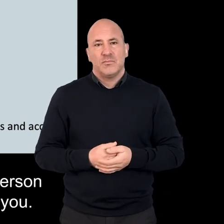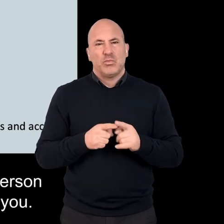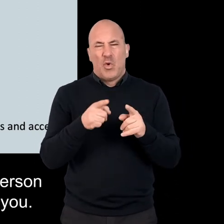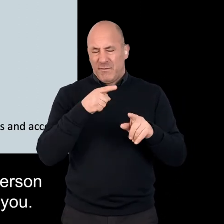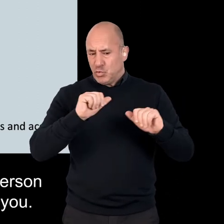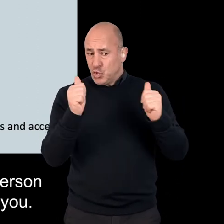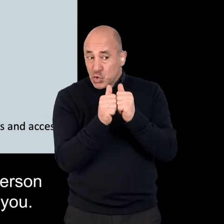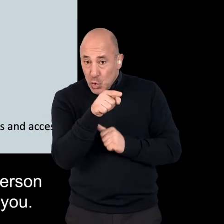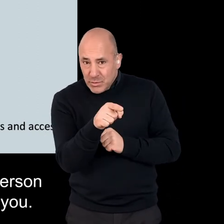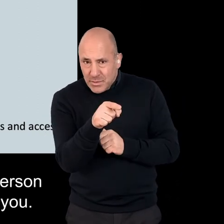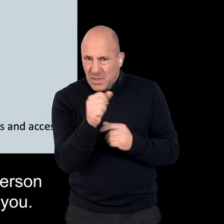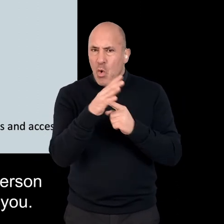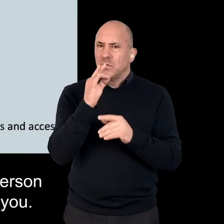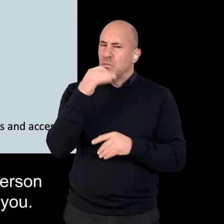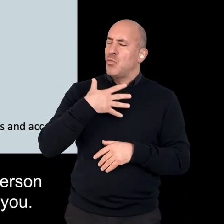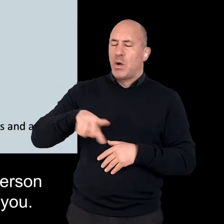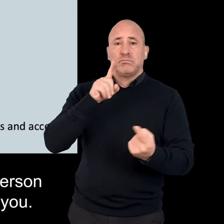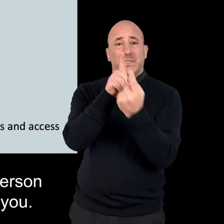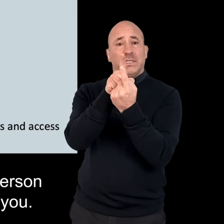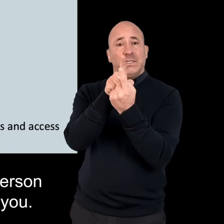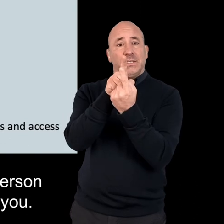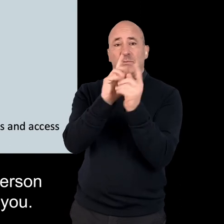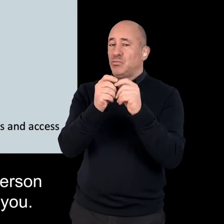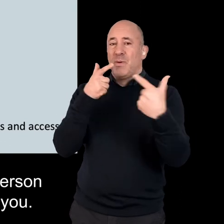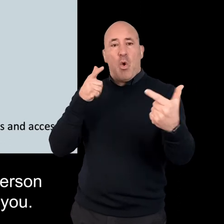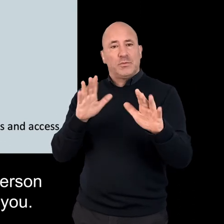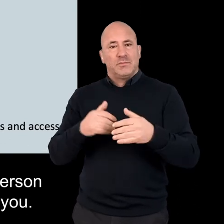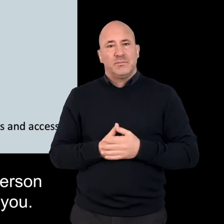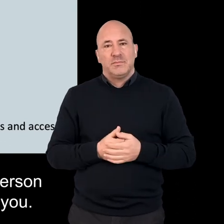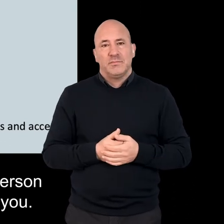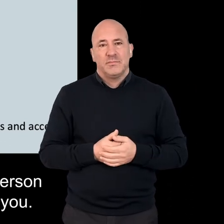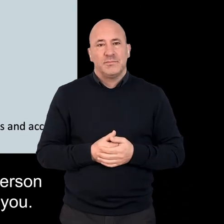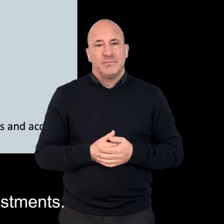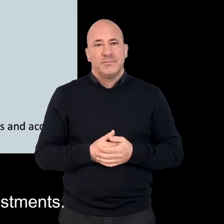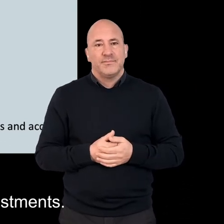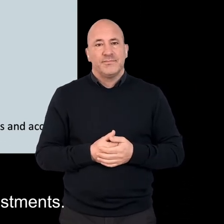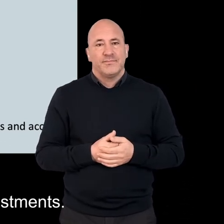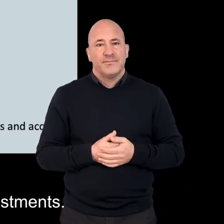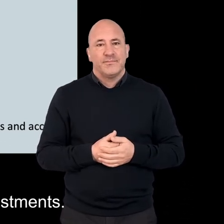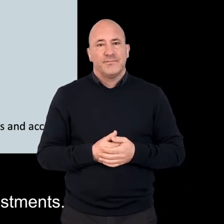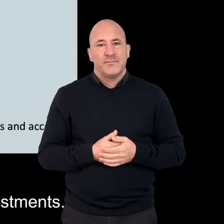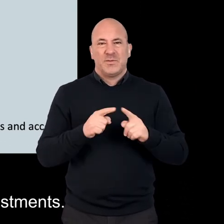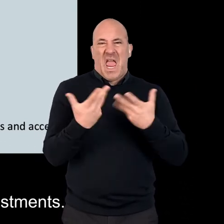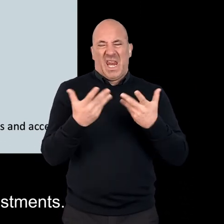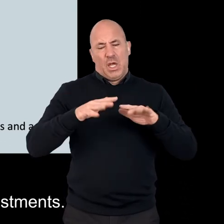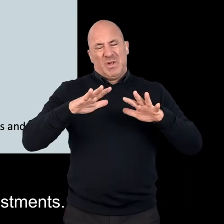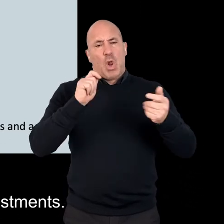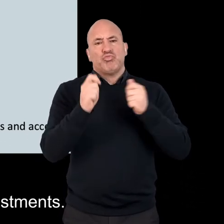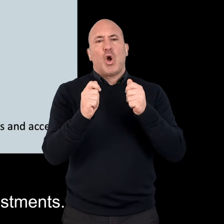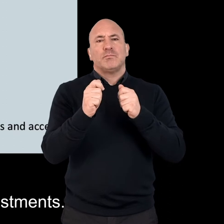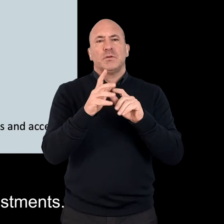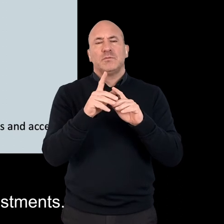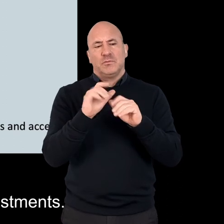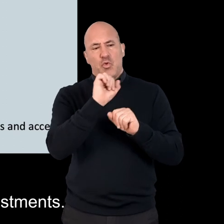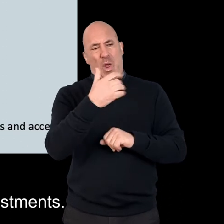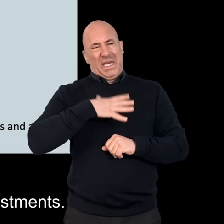The importance of asking for in-person meetings, if that works best for you. How to request